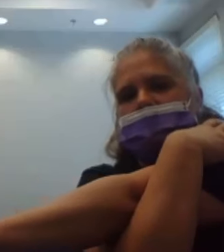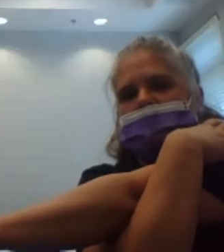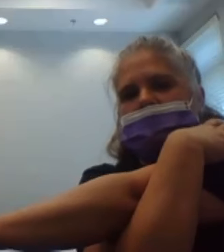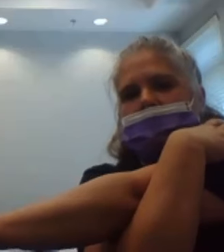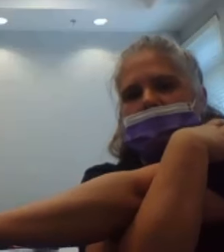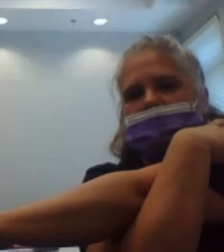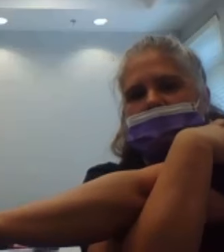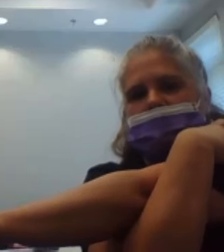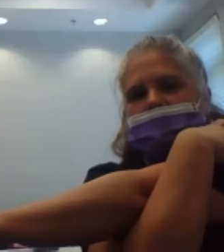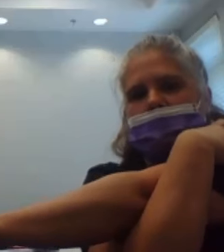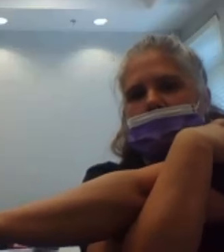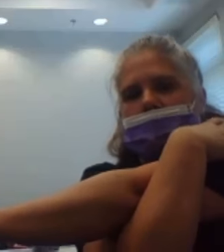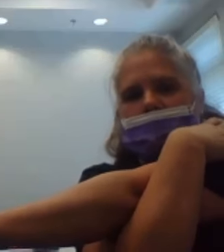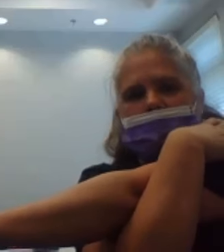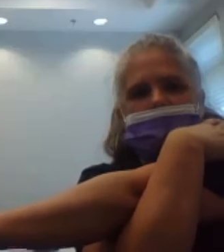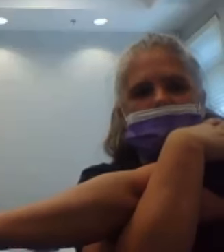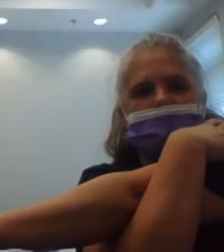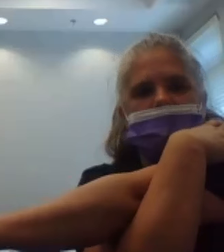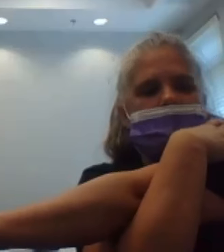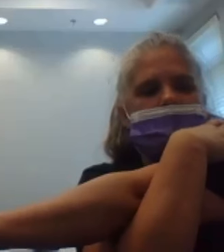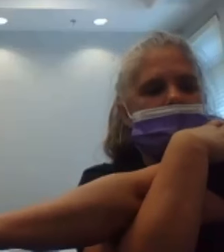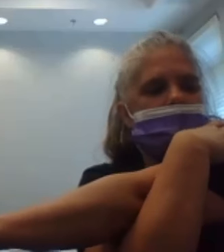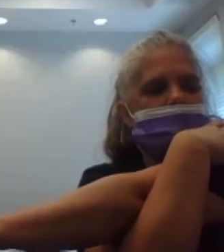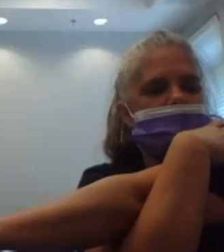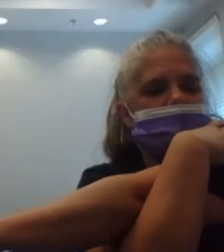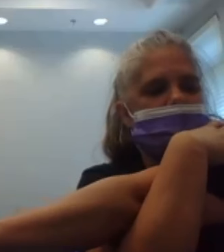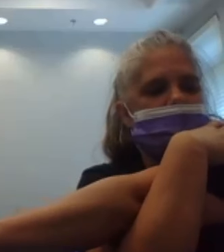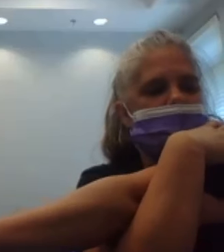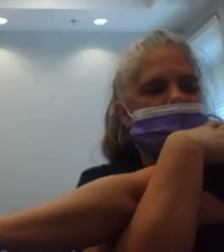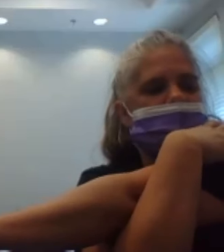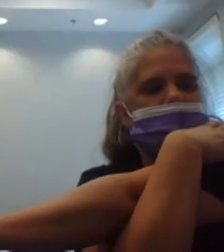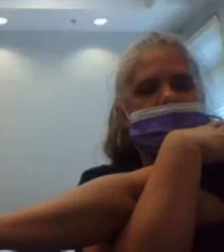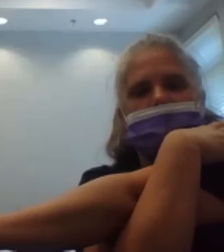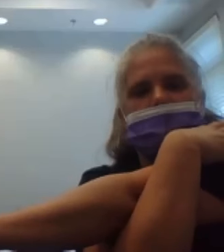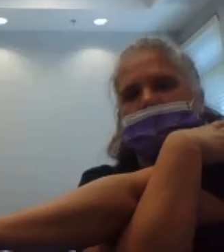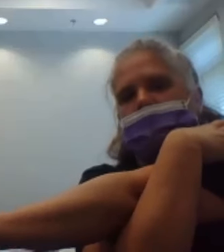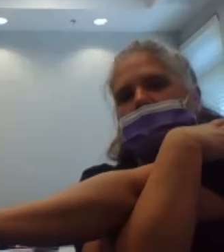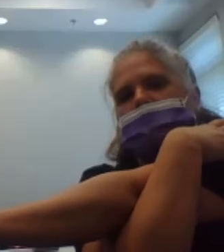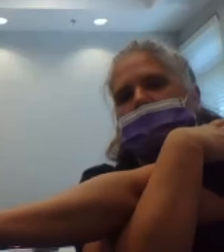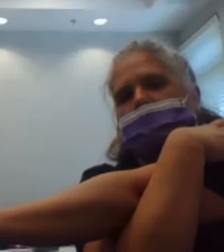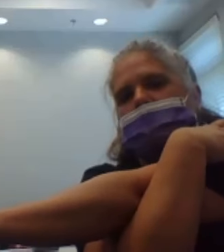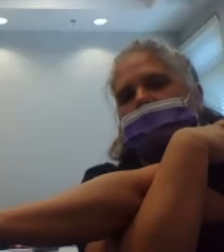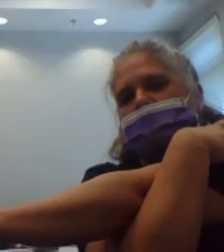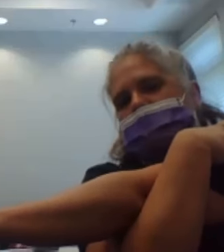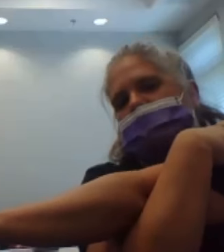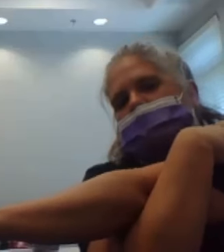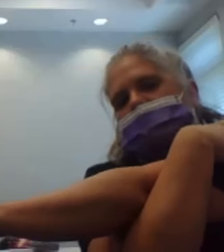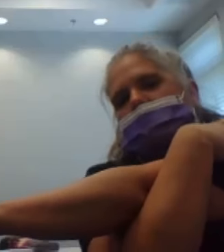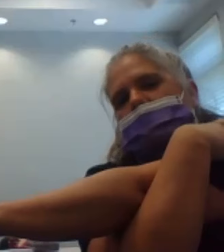seven, eight, nine, 10, 11, 12,